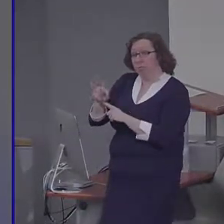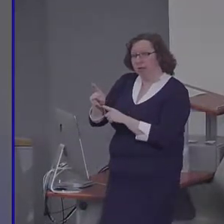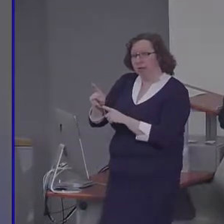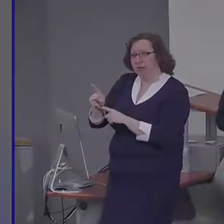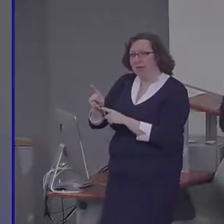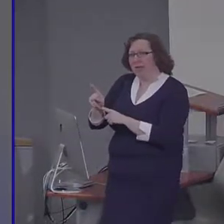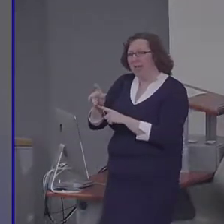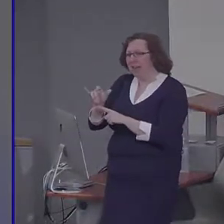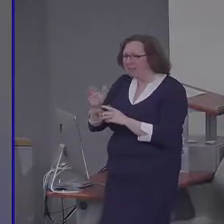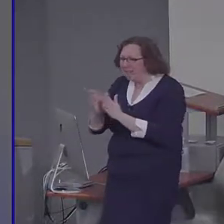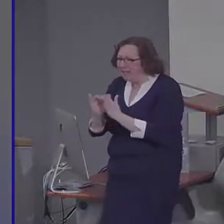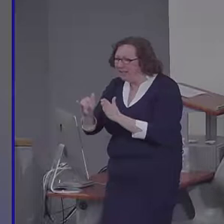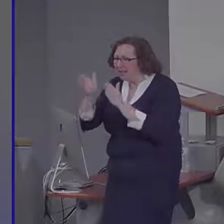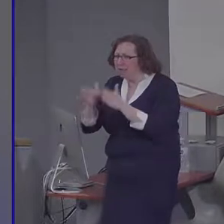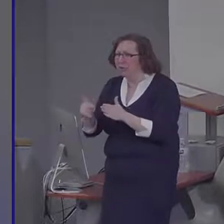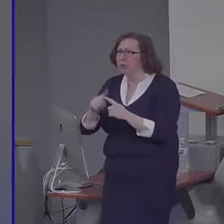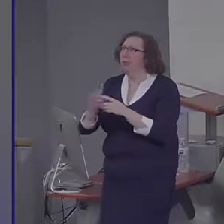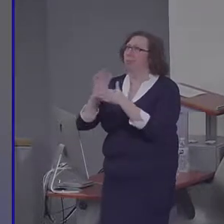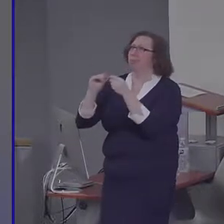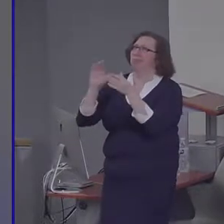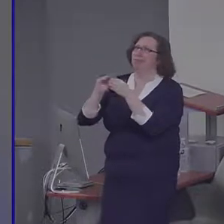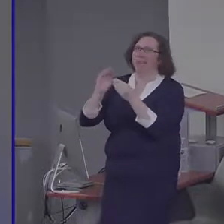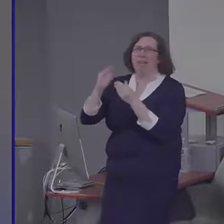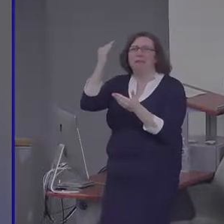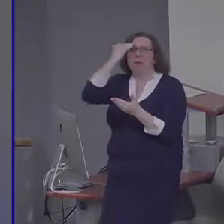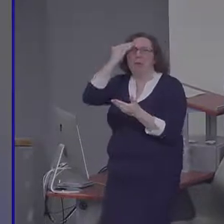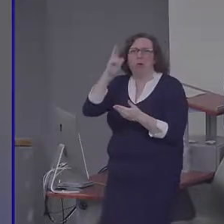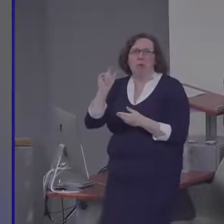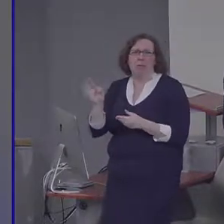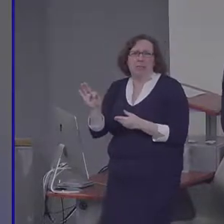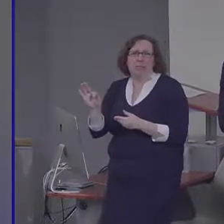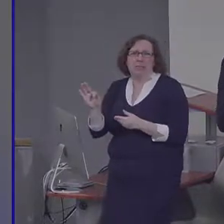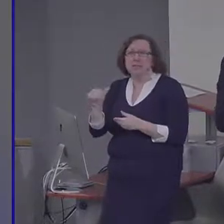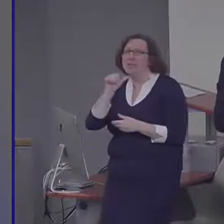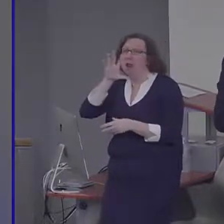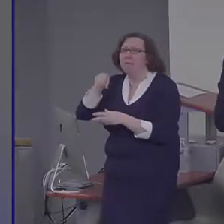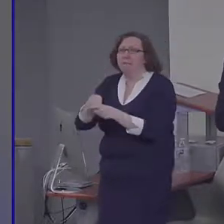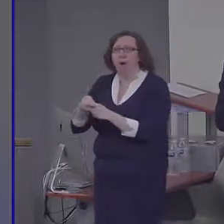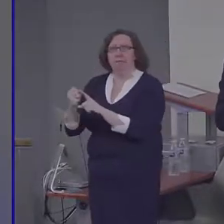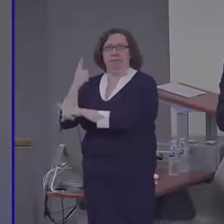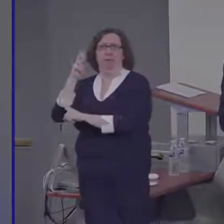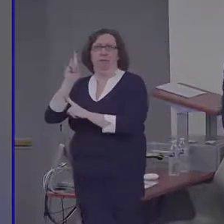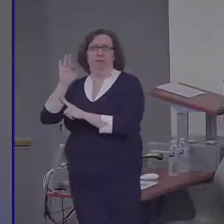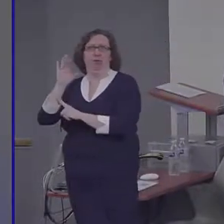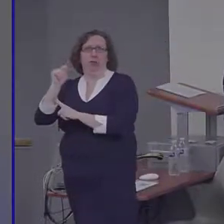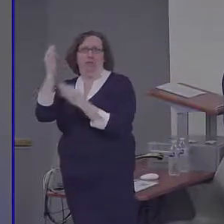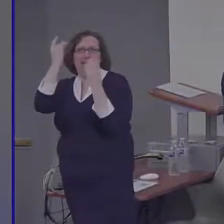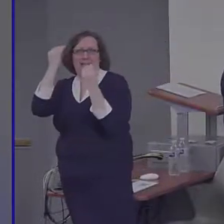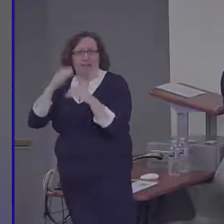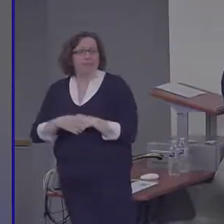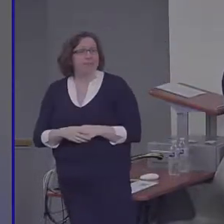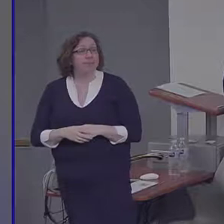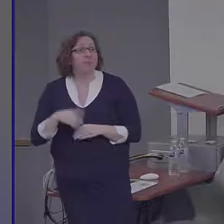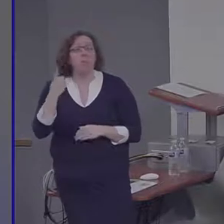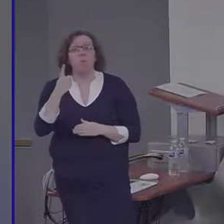divergent thinking. Okay, there's a paper on this published in Psychological Science for those who are interested,